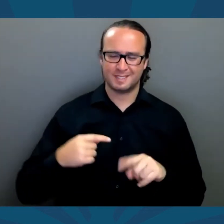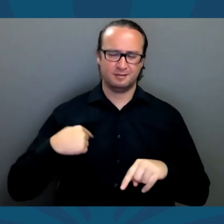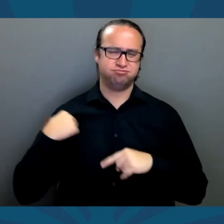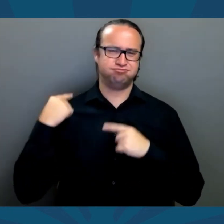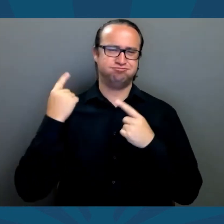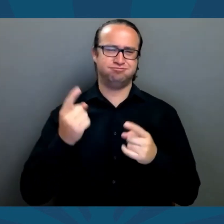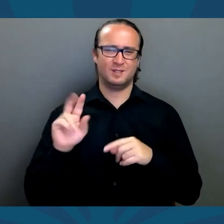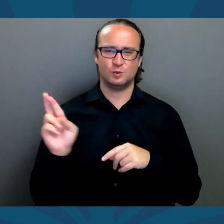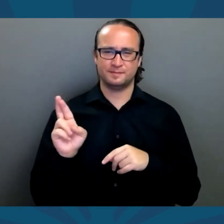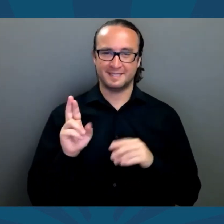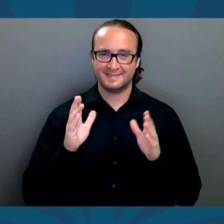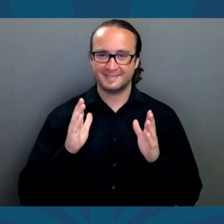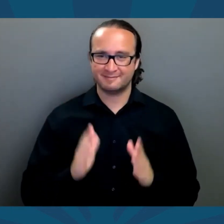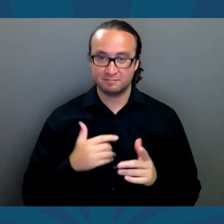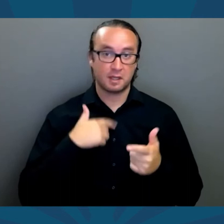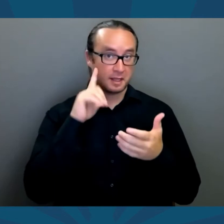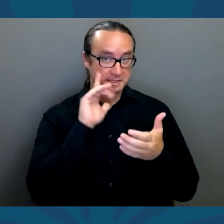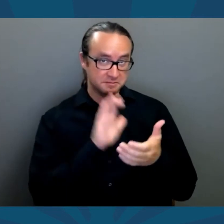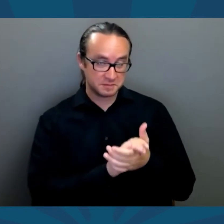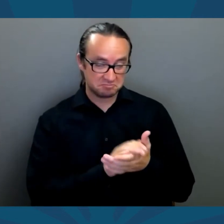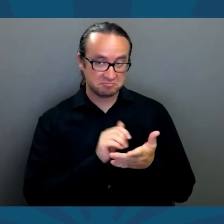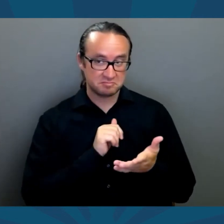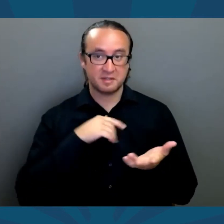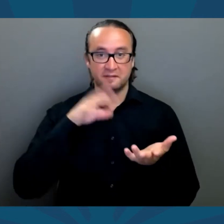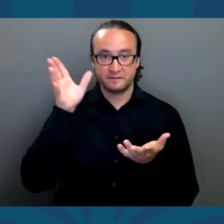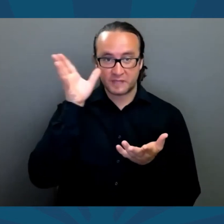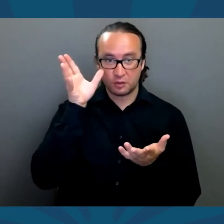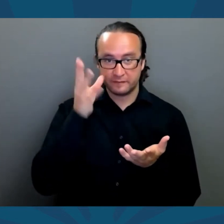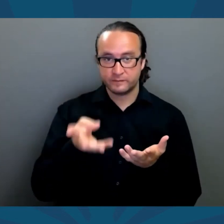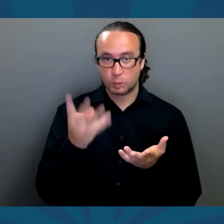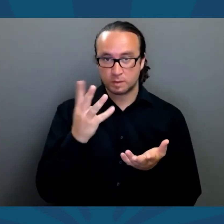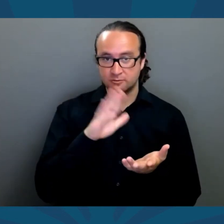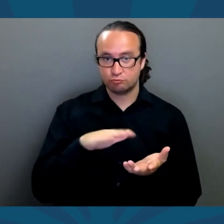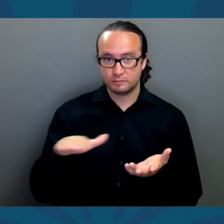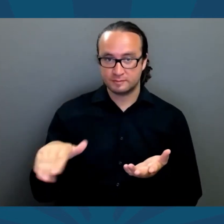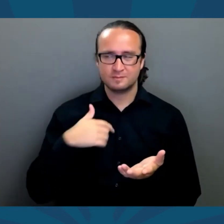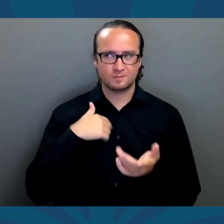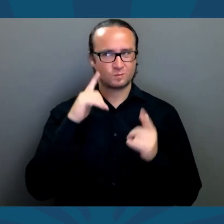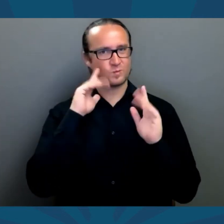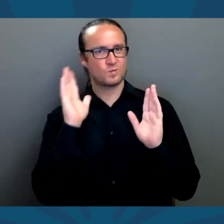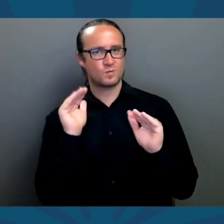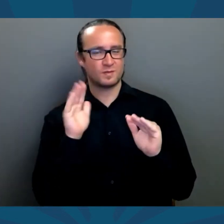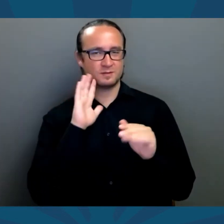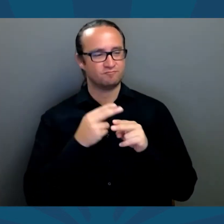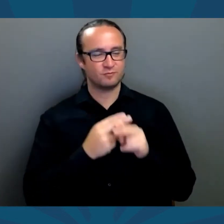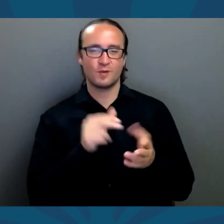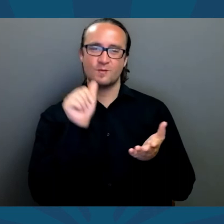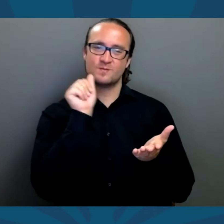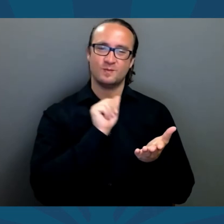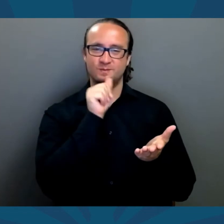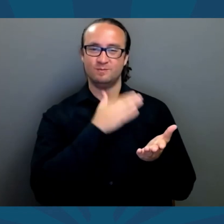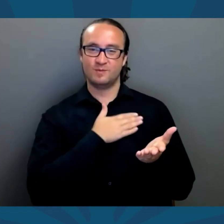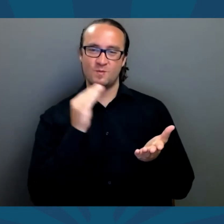I'm a small business owner, lifelong Republican, husband, and father to four